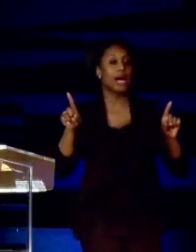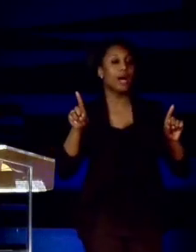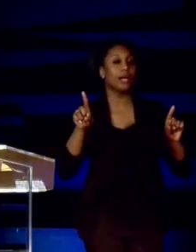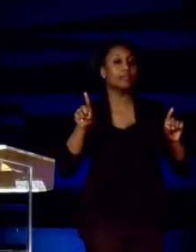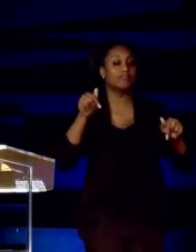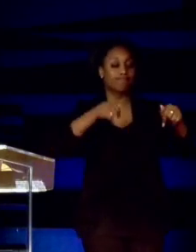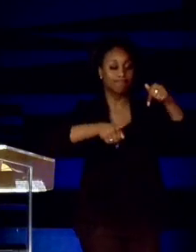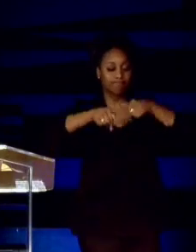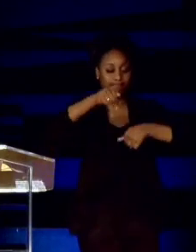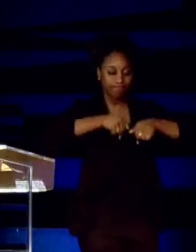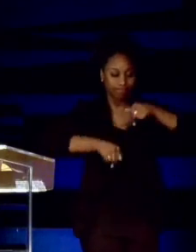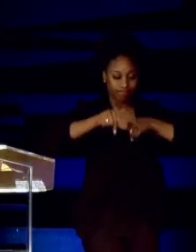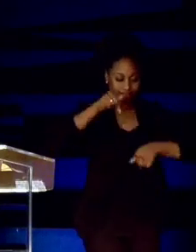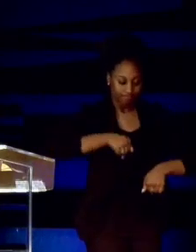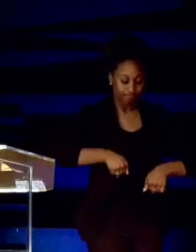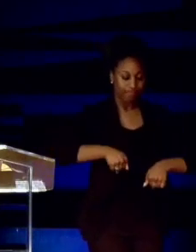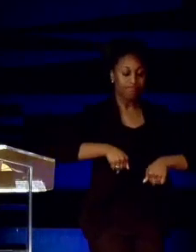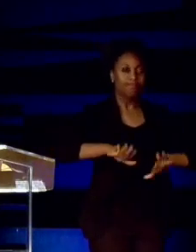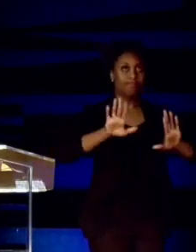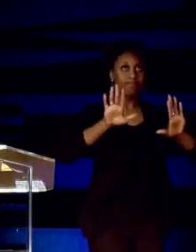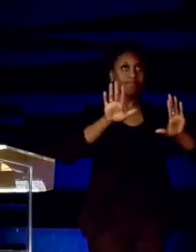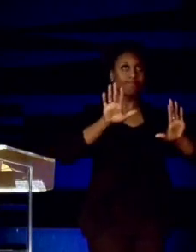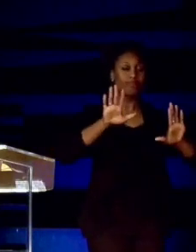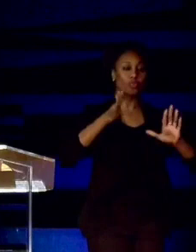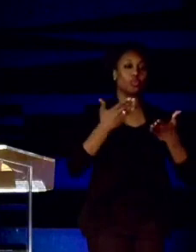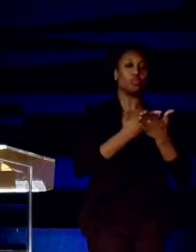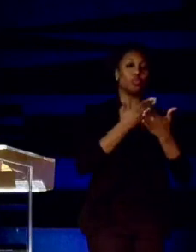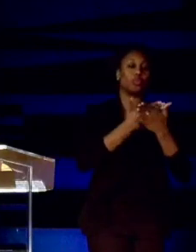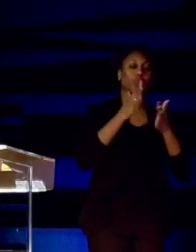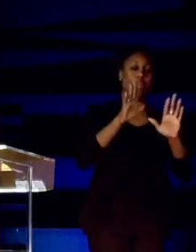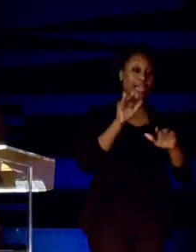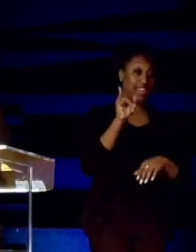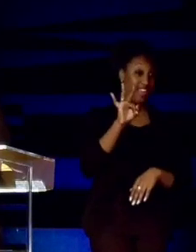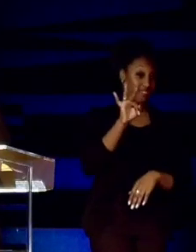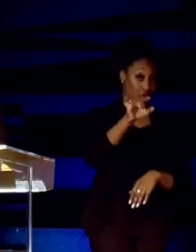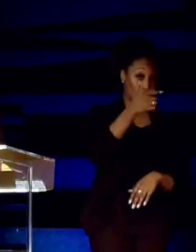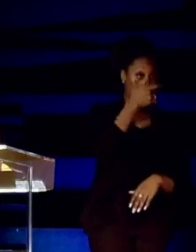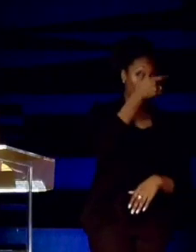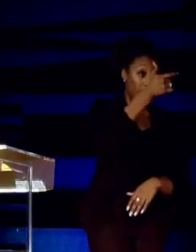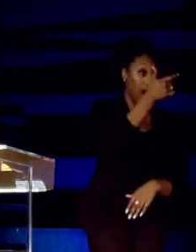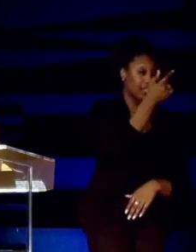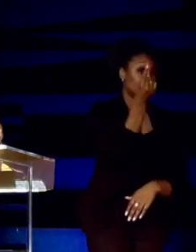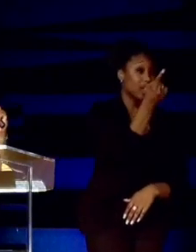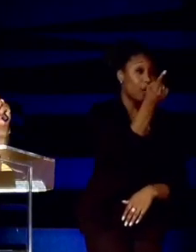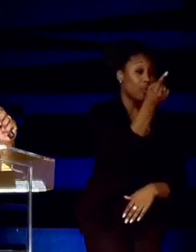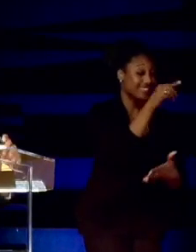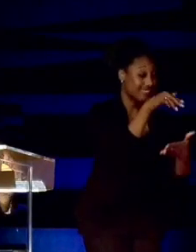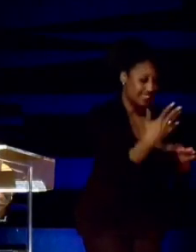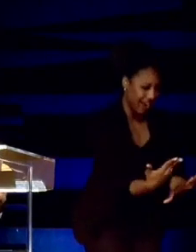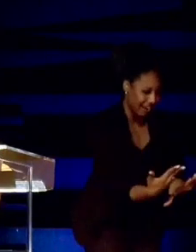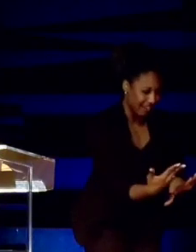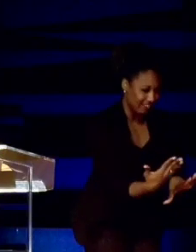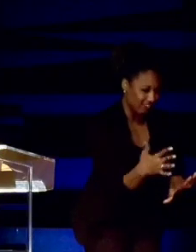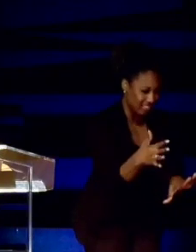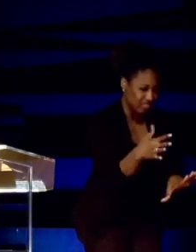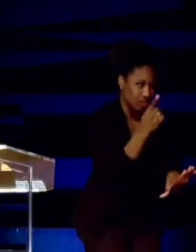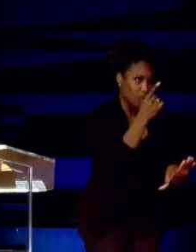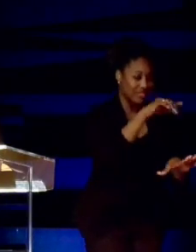in their shoes. If you just watched that man die,